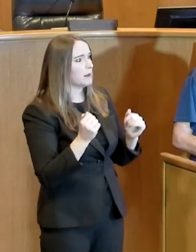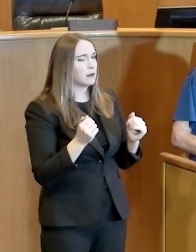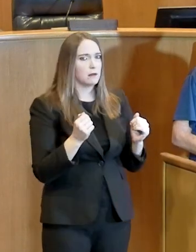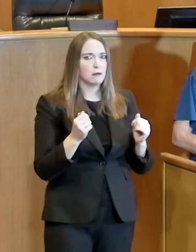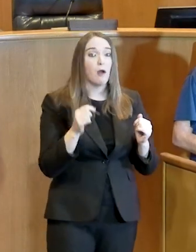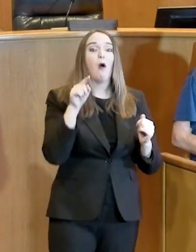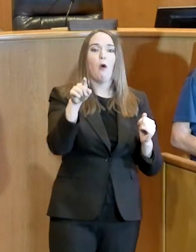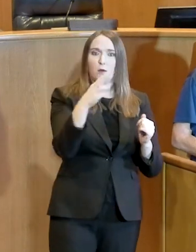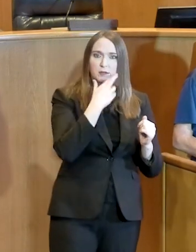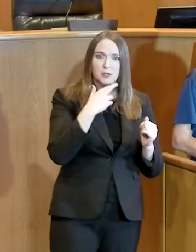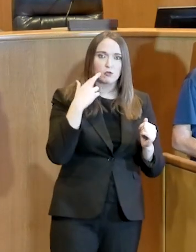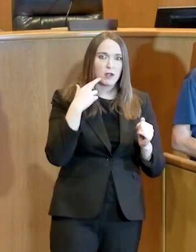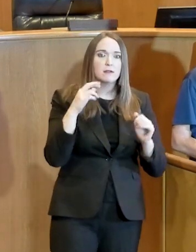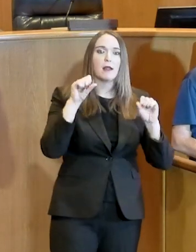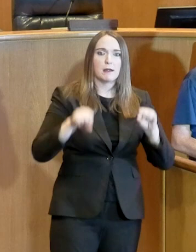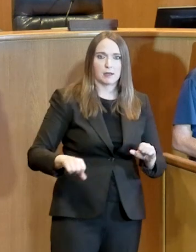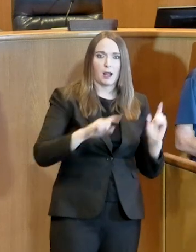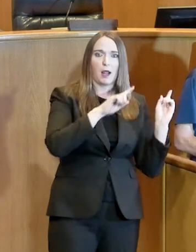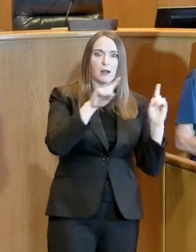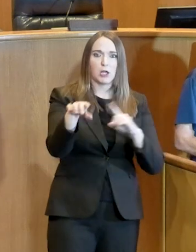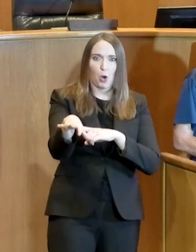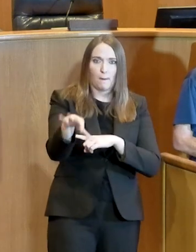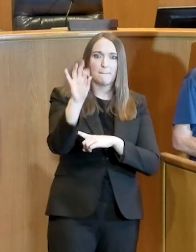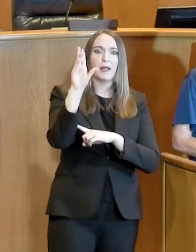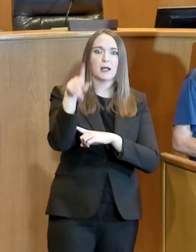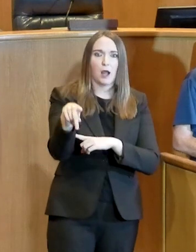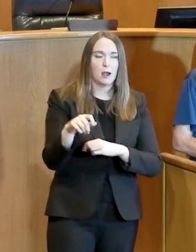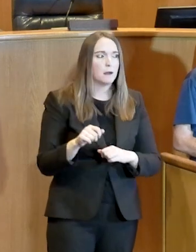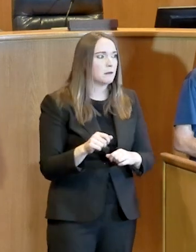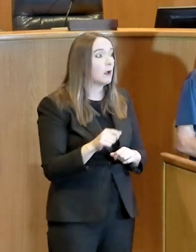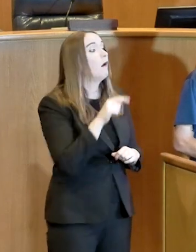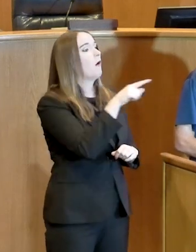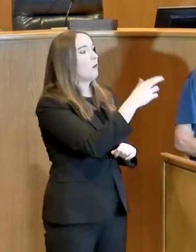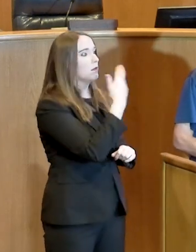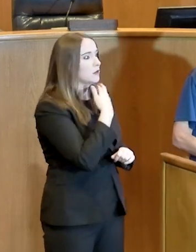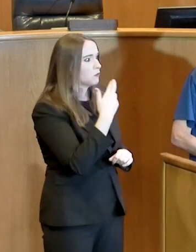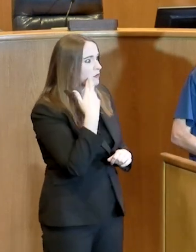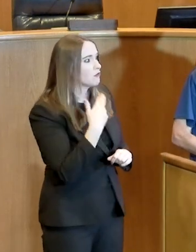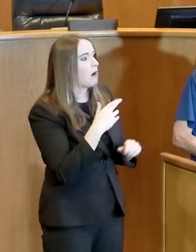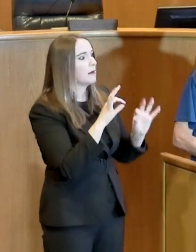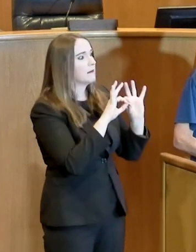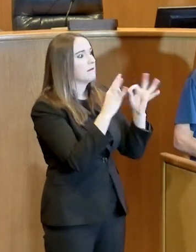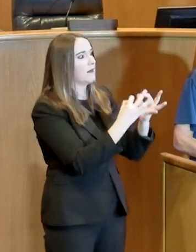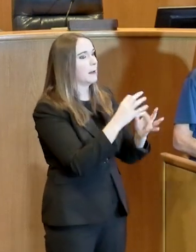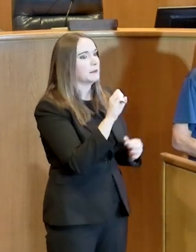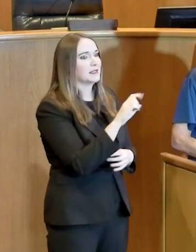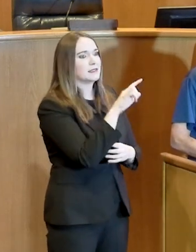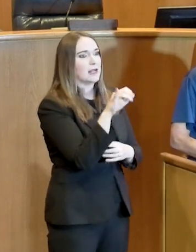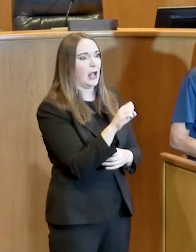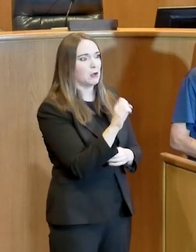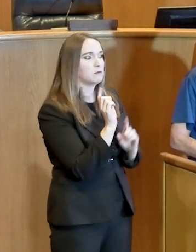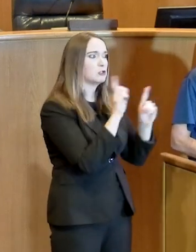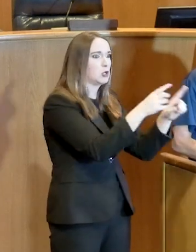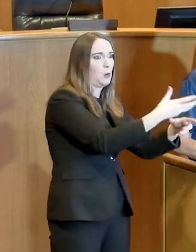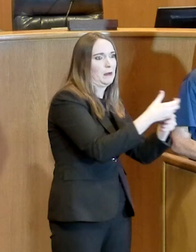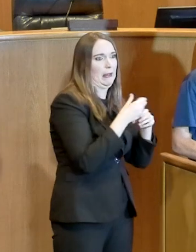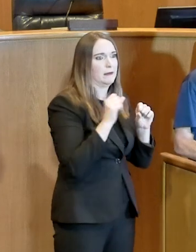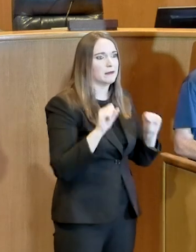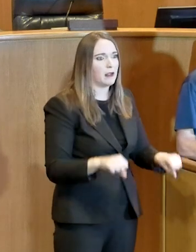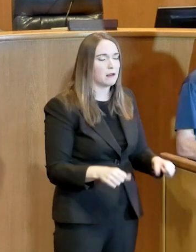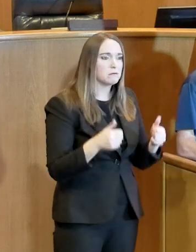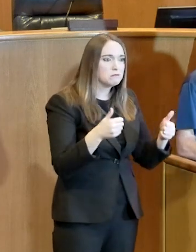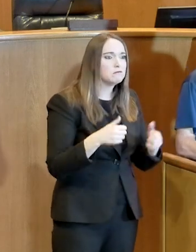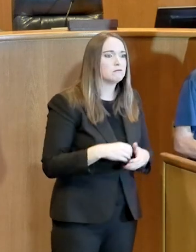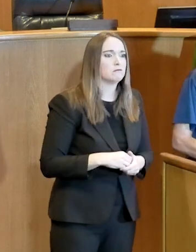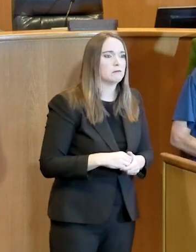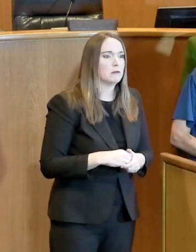are going to be providing. We're going to be doing some curbside family-type dining. We've abandoned the idea of fine dining for this time. Those that have